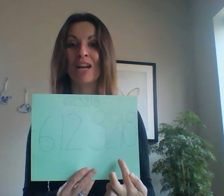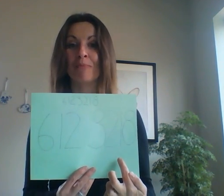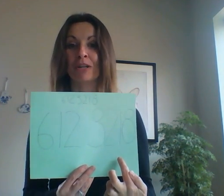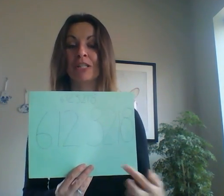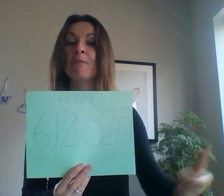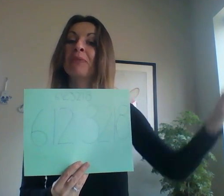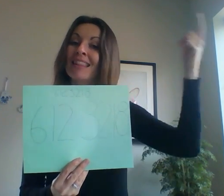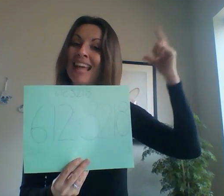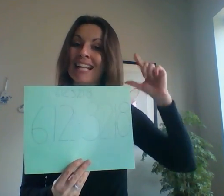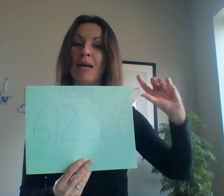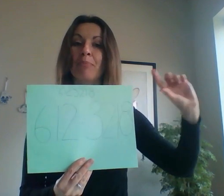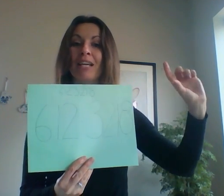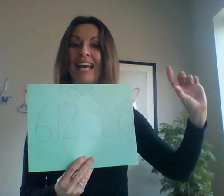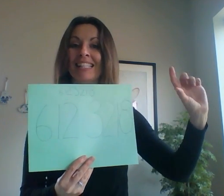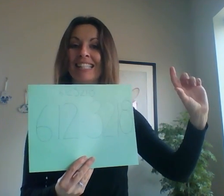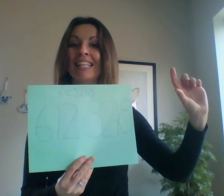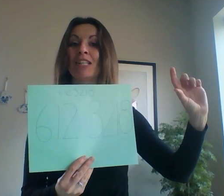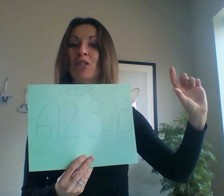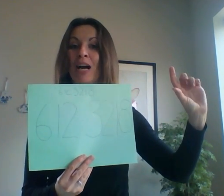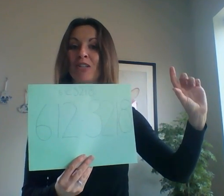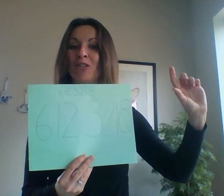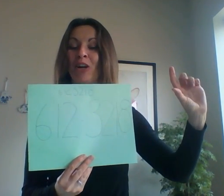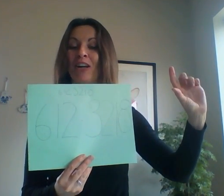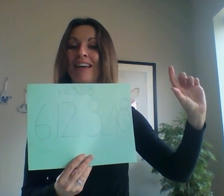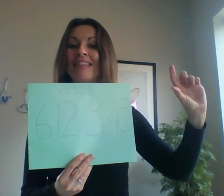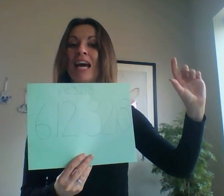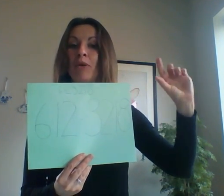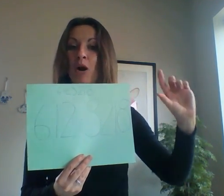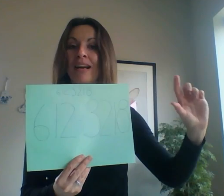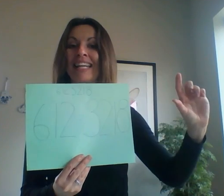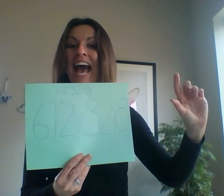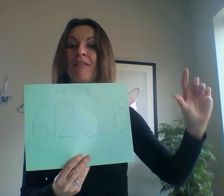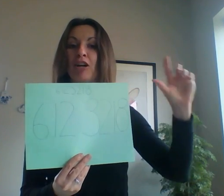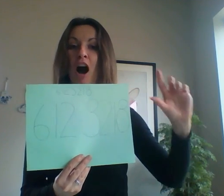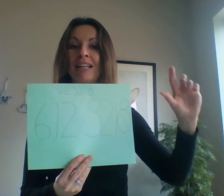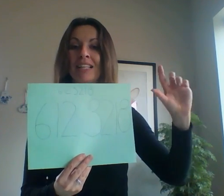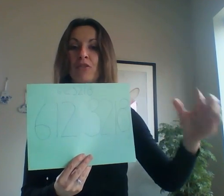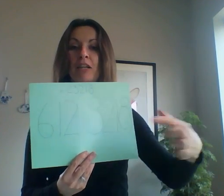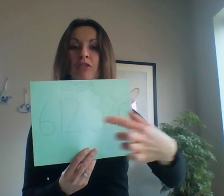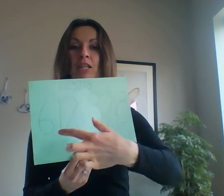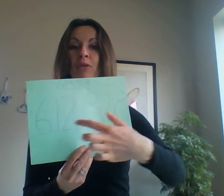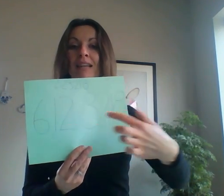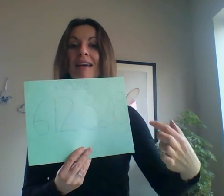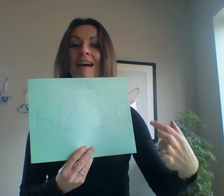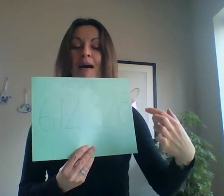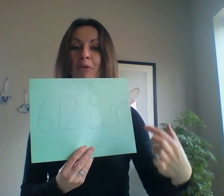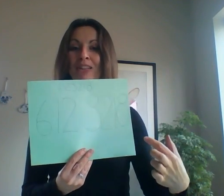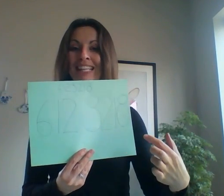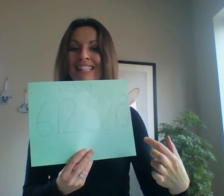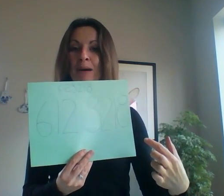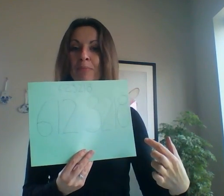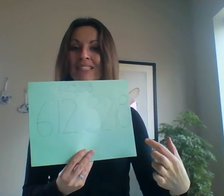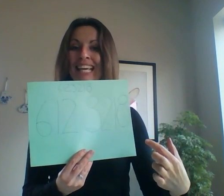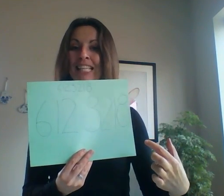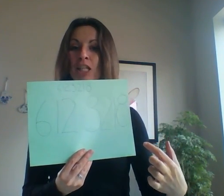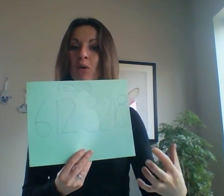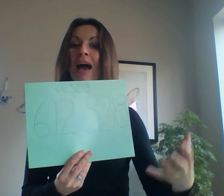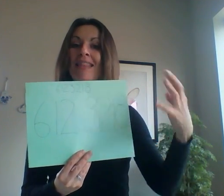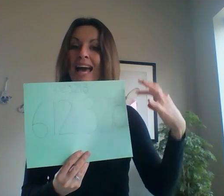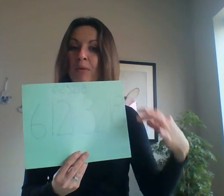numbers. That's a pre-existing structure that we already have. A cognitive structure that you can put these numbers into and that